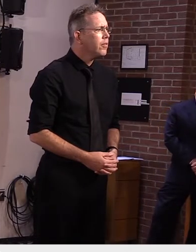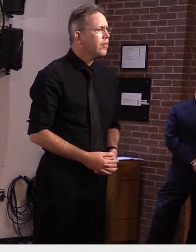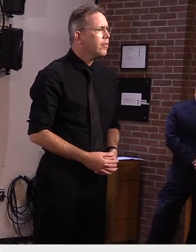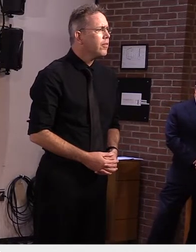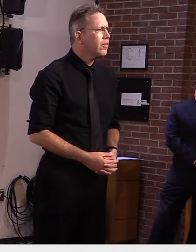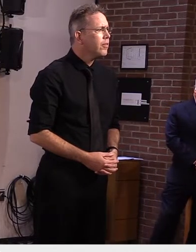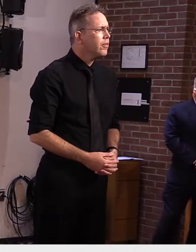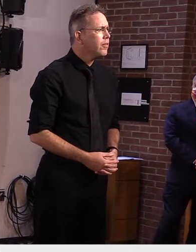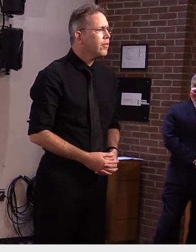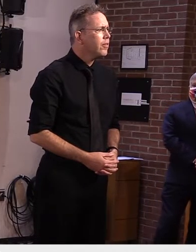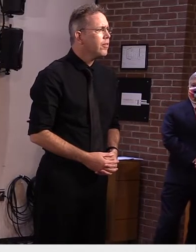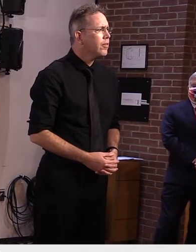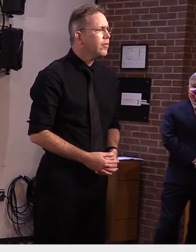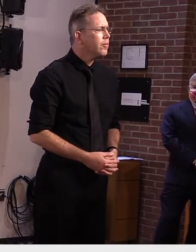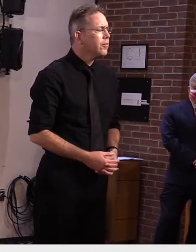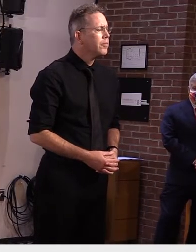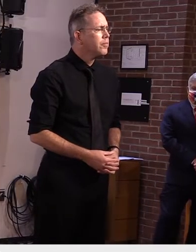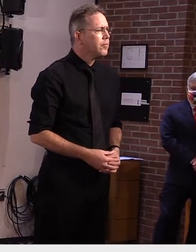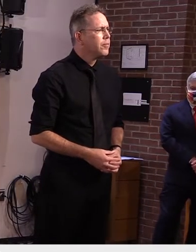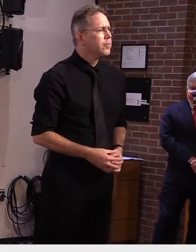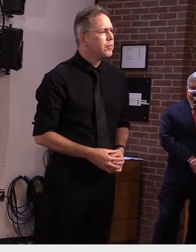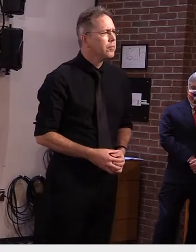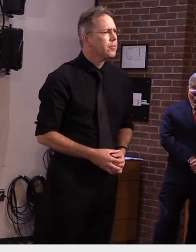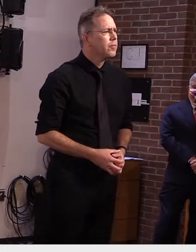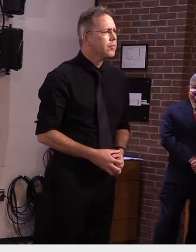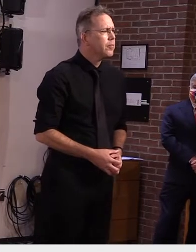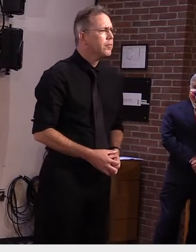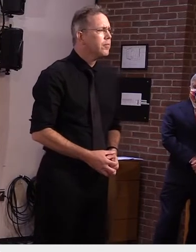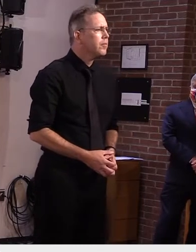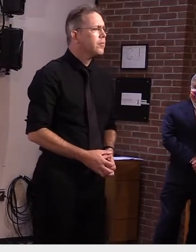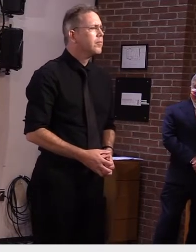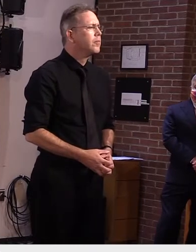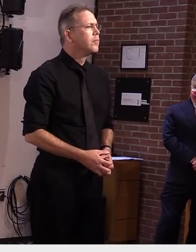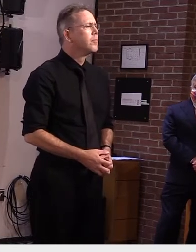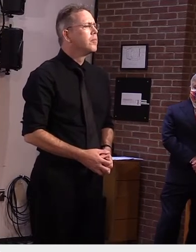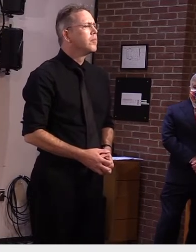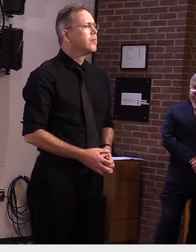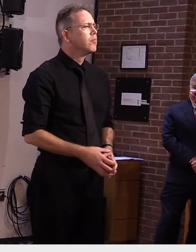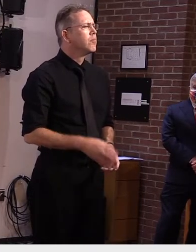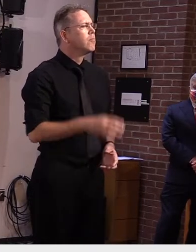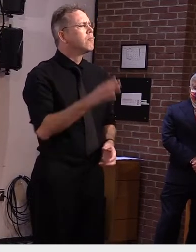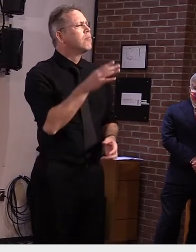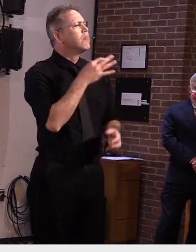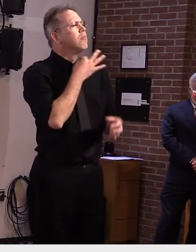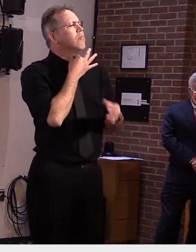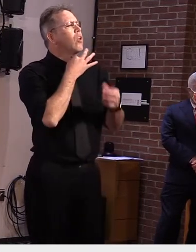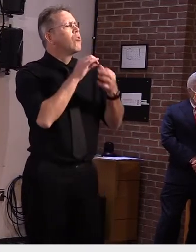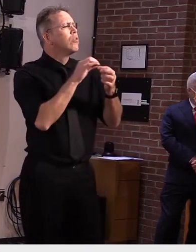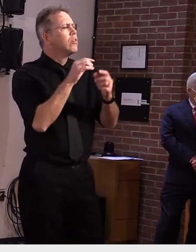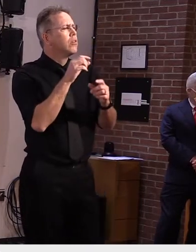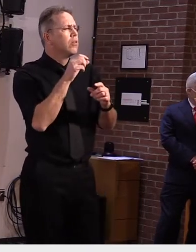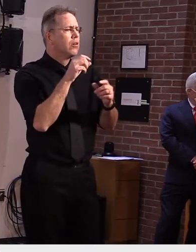far out does the obligation to notify about potential contacts go because i imagine it's not wanting to panic people but also wanting to make sure that you